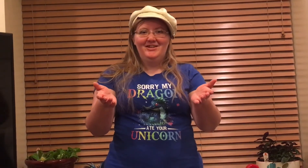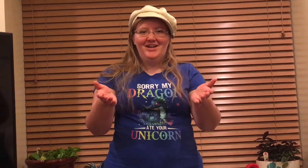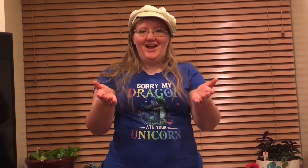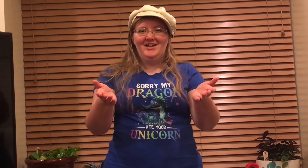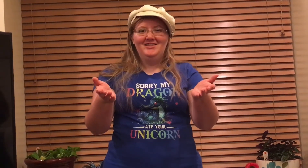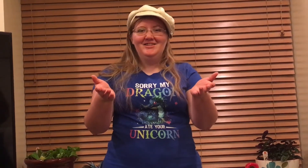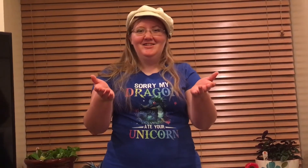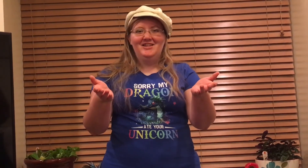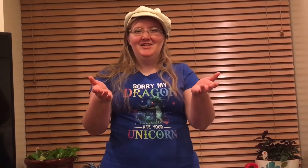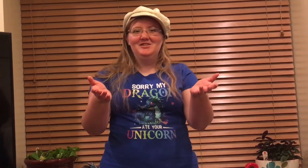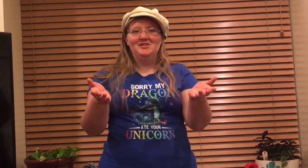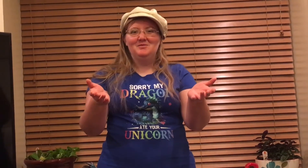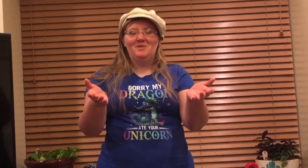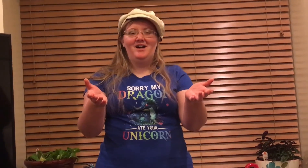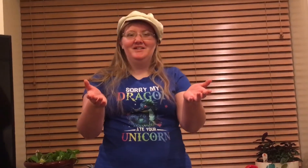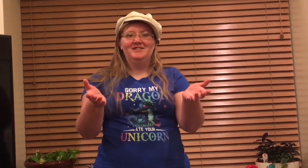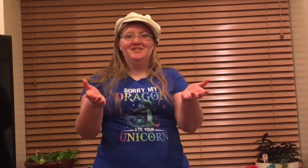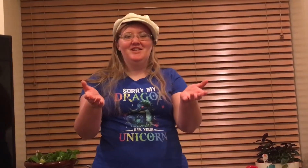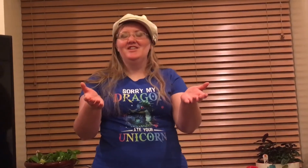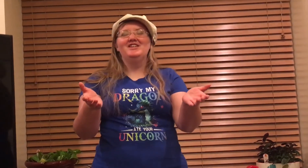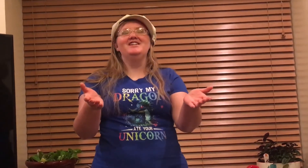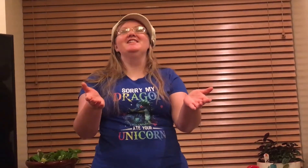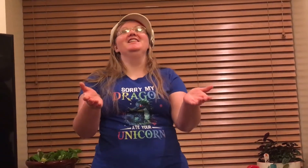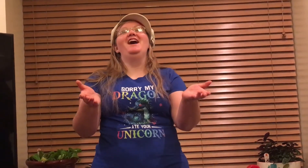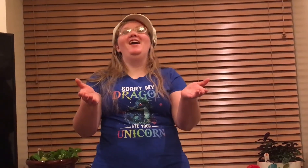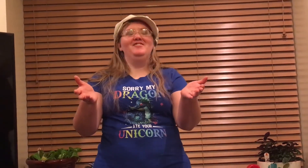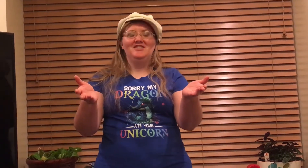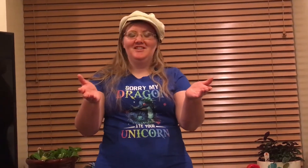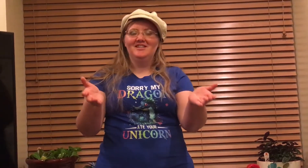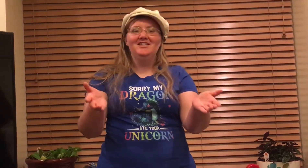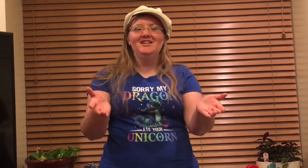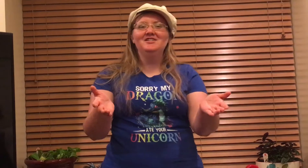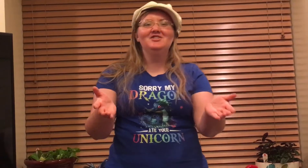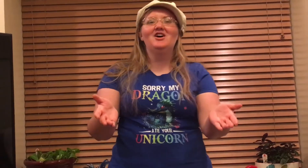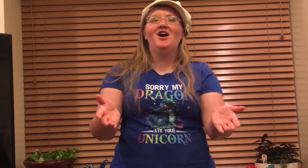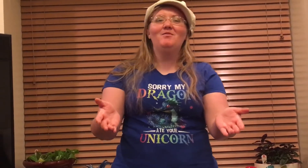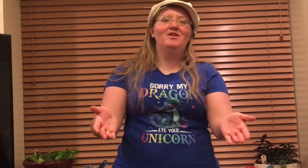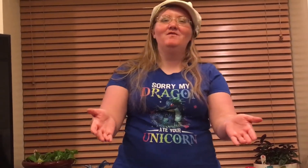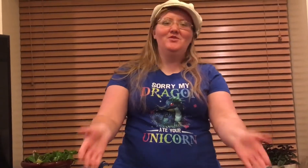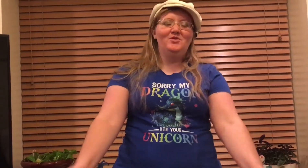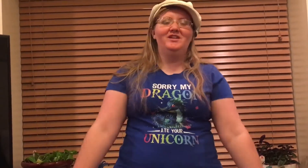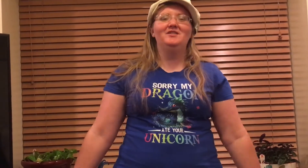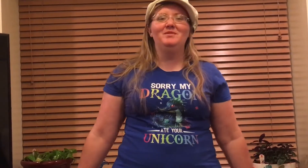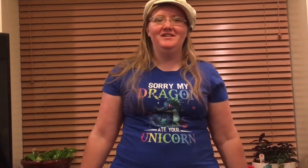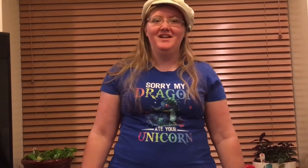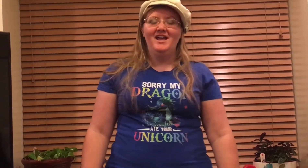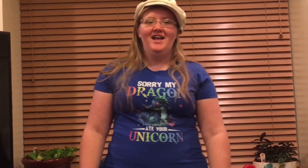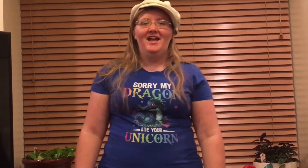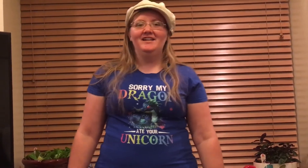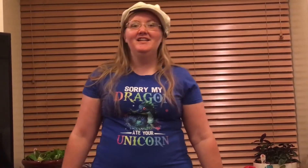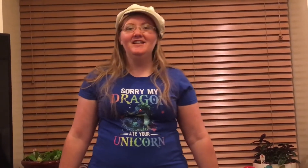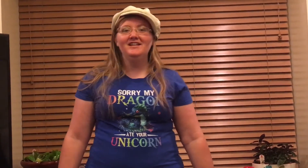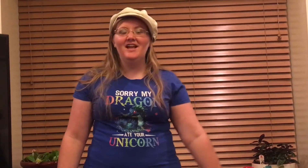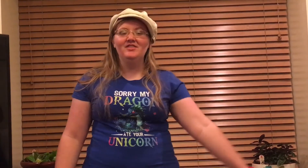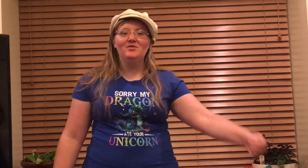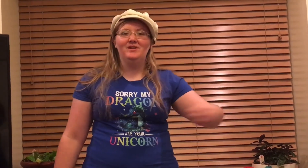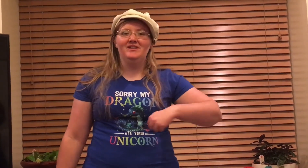And the king smiled and the king laughed and the king saw what a fool he had been. And he and the queen